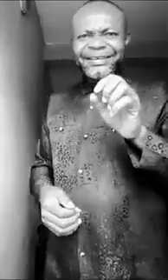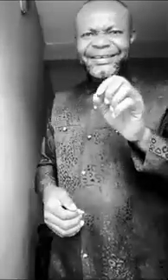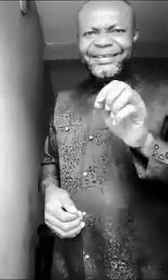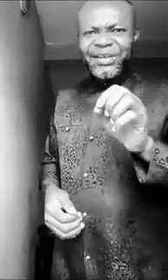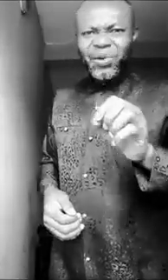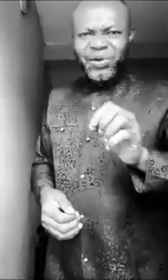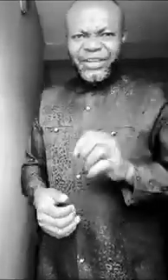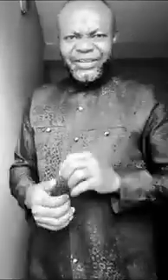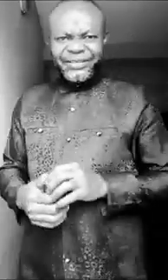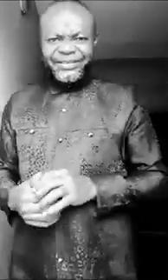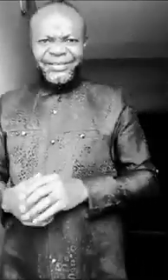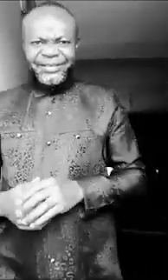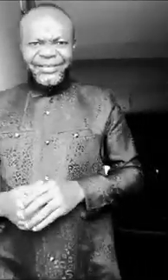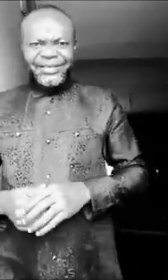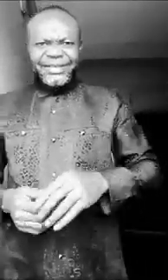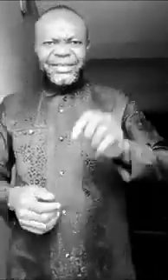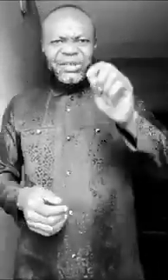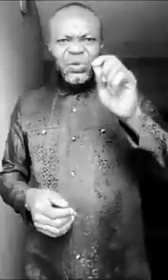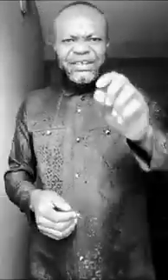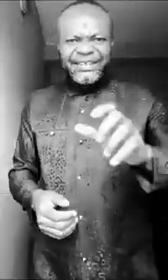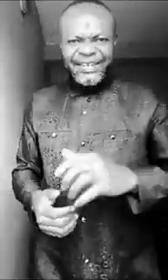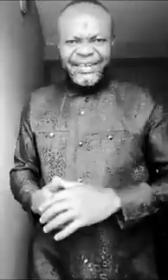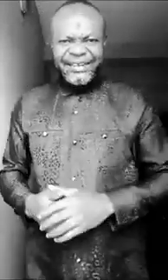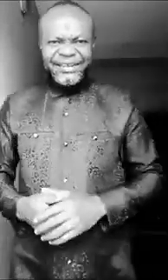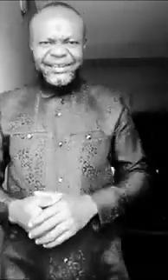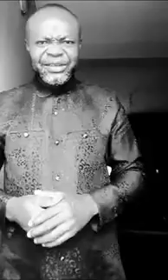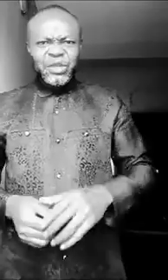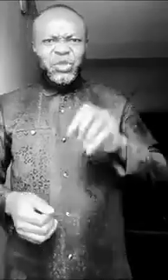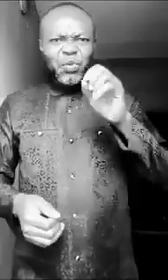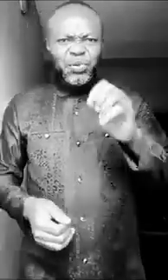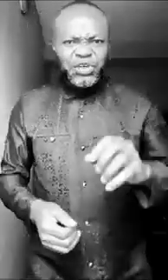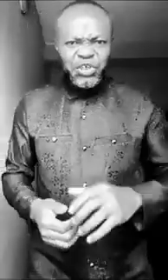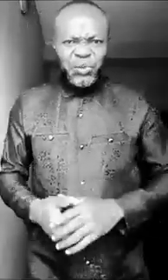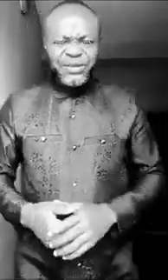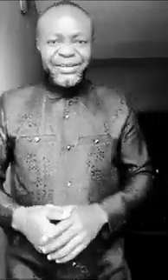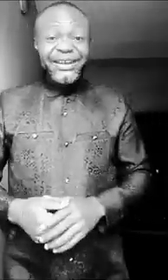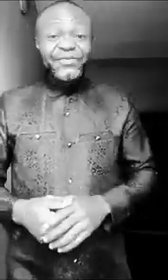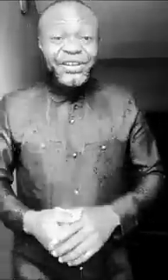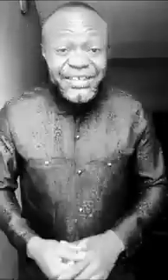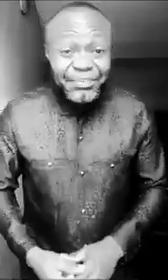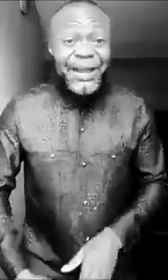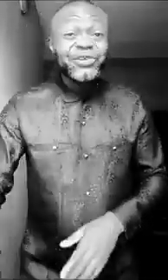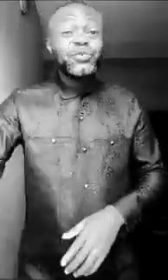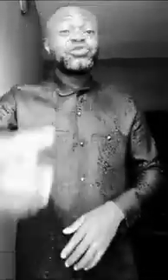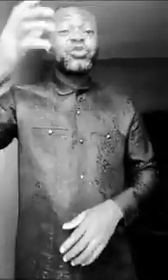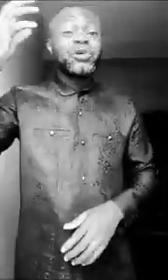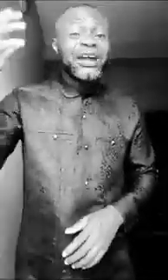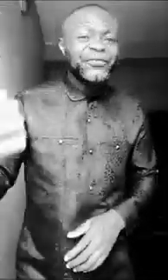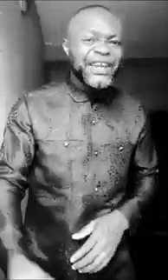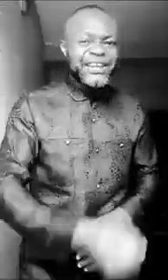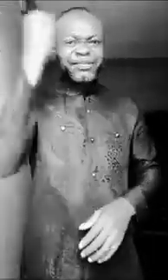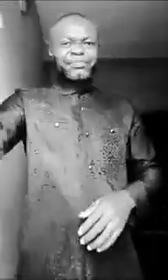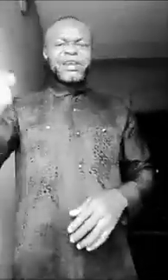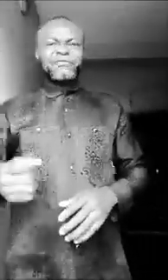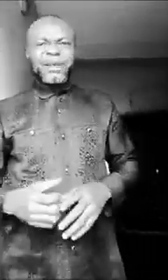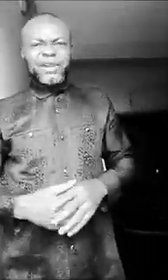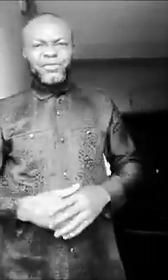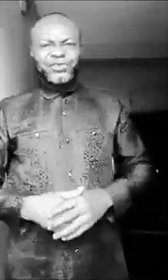The glory, your destiny, your protection, everything I buy you, someone I'll take it by fire by force.